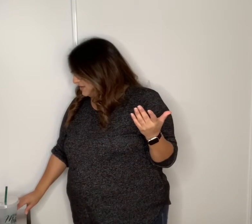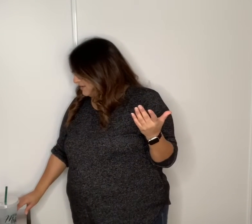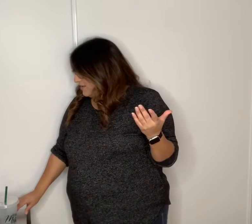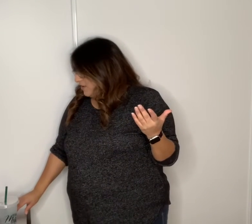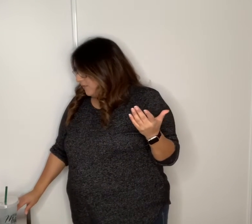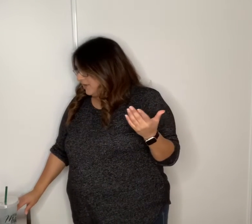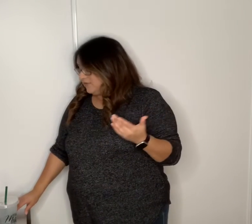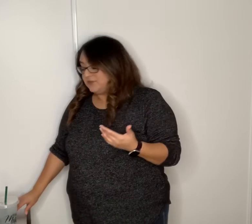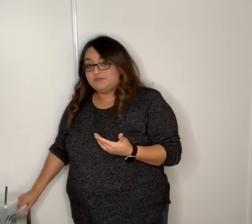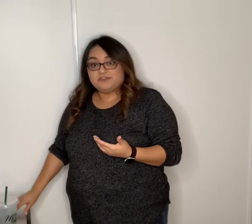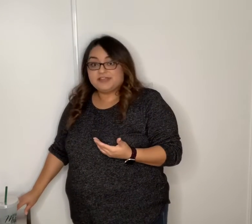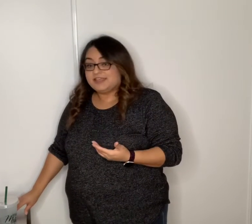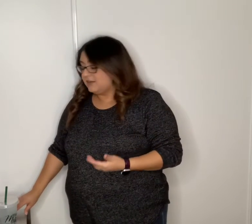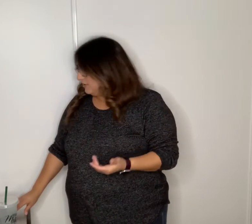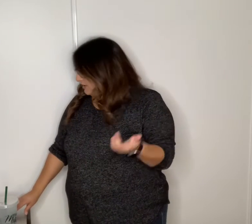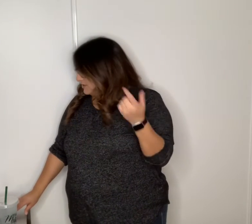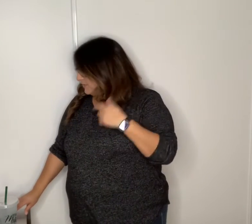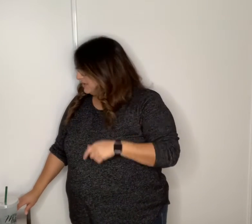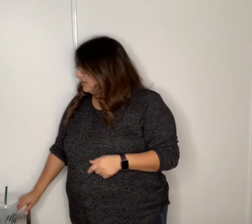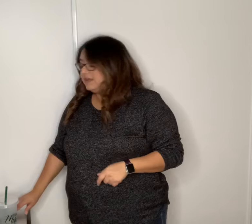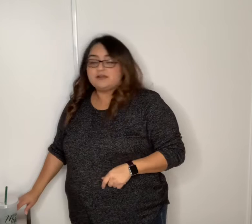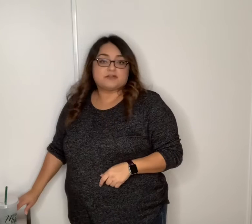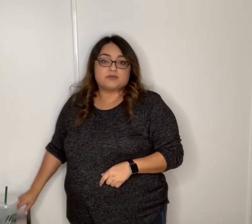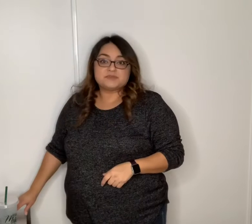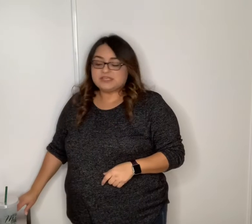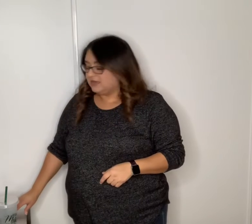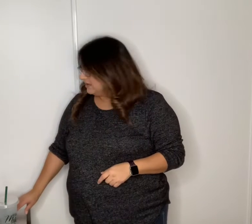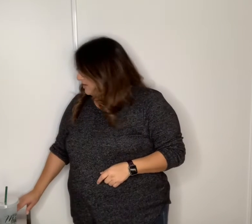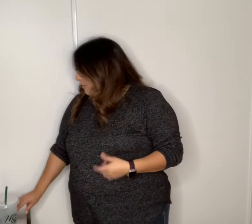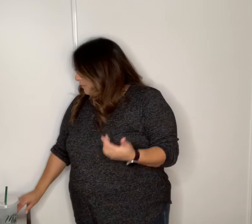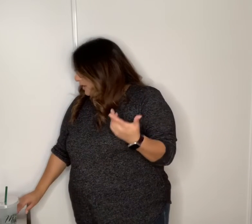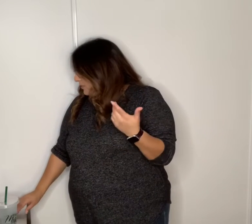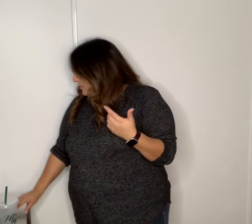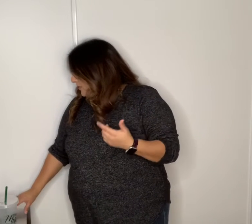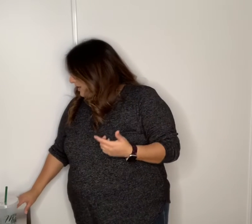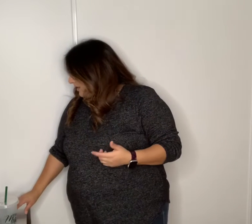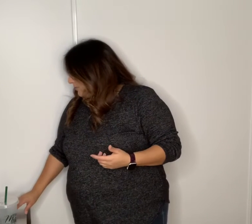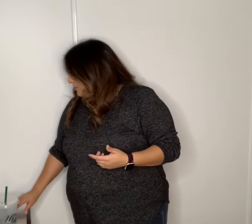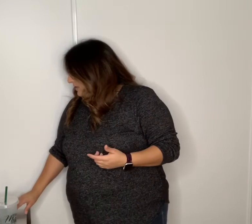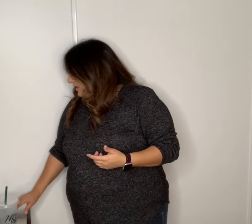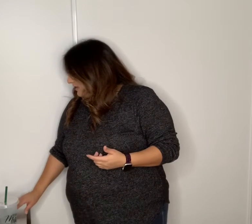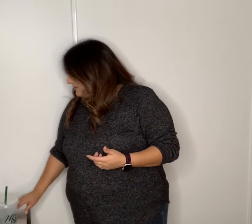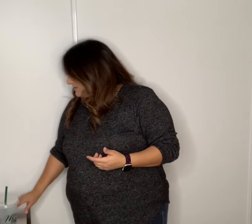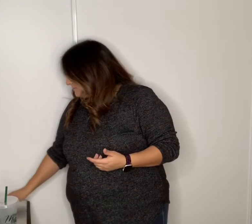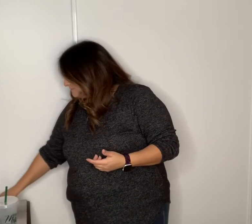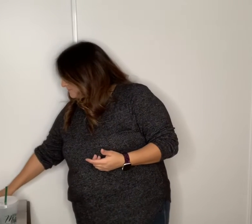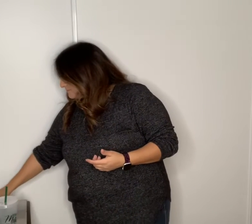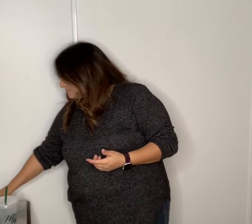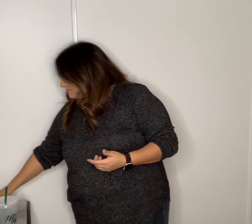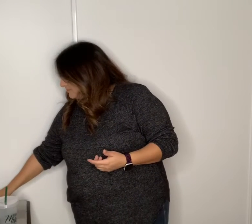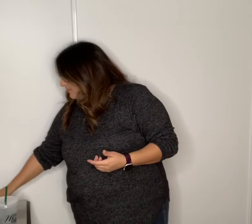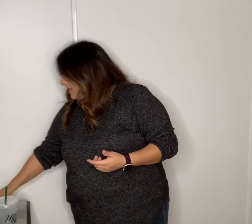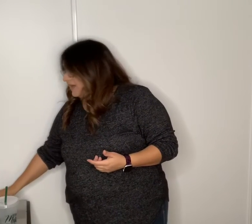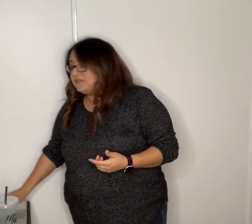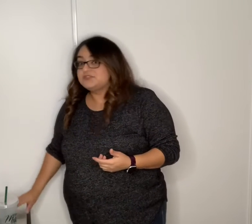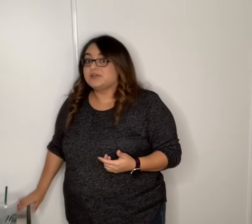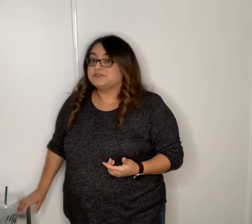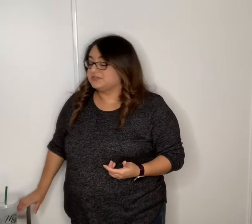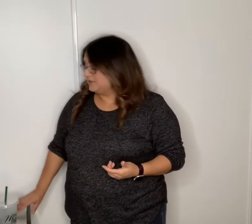it whenever you feel like it I'll also put the link on our website but I'm gonna go ahead and play it I have the truck with just the